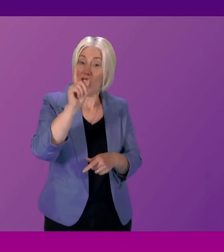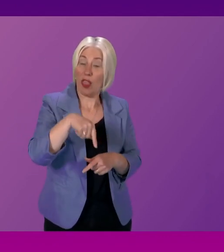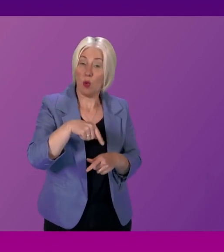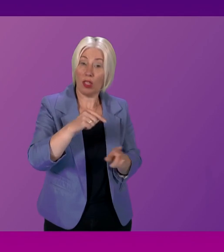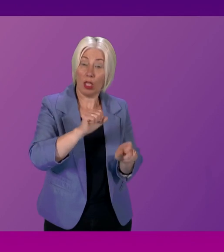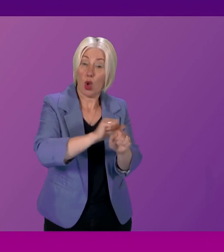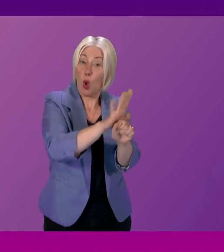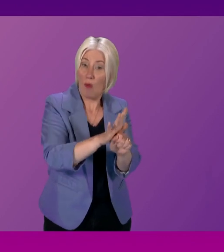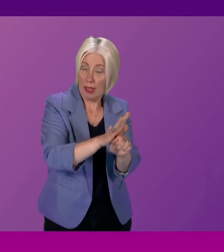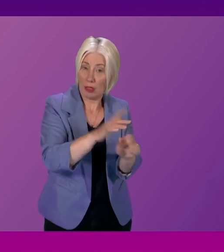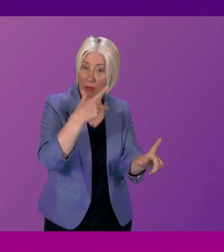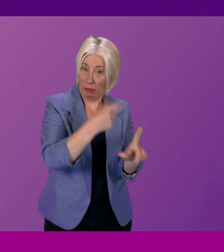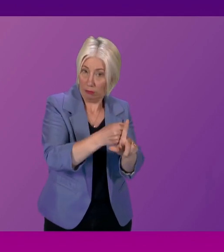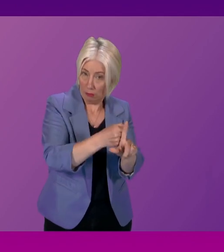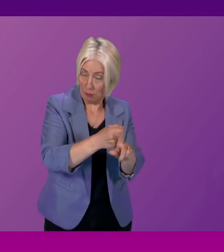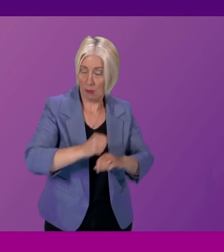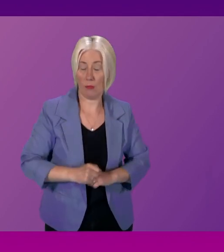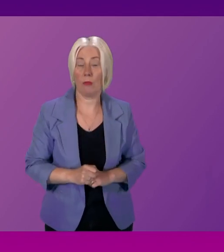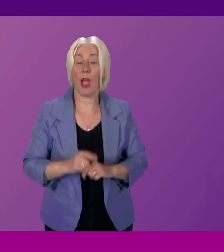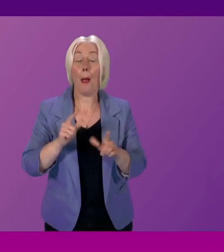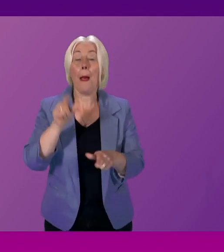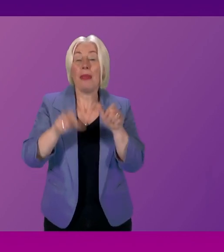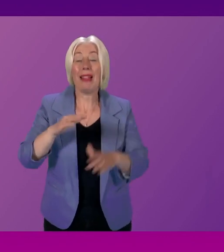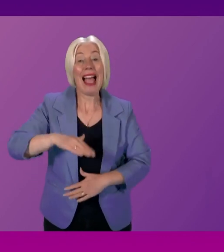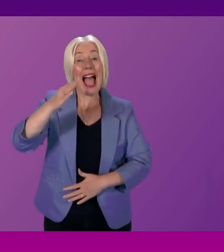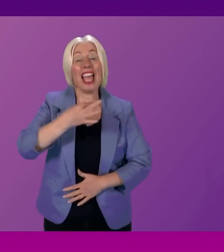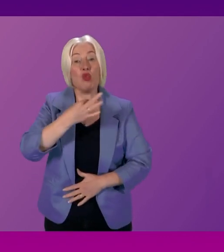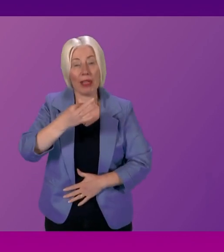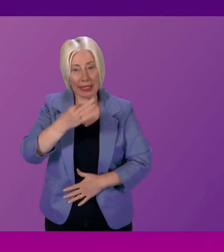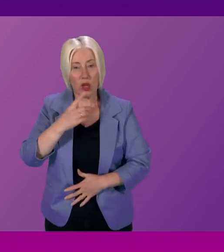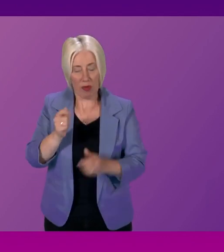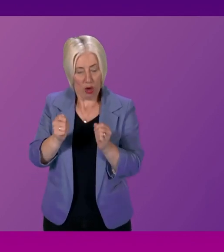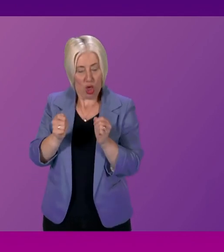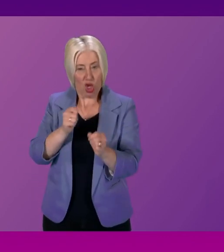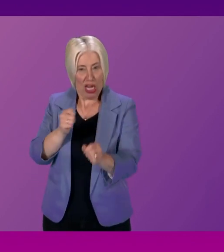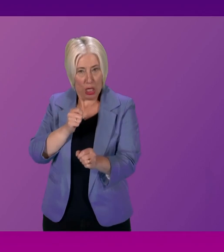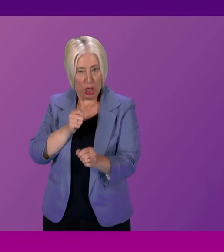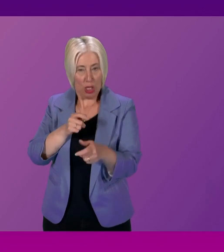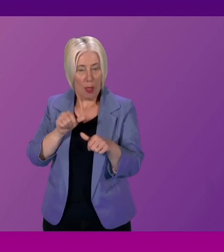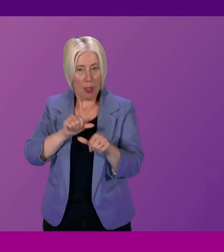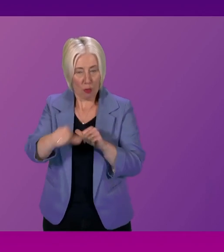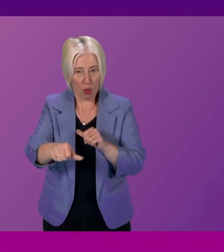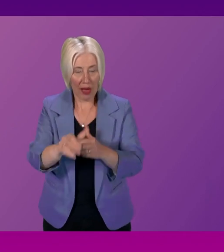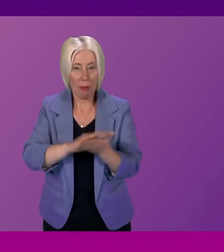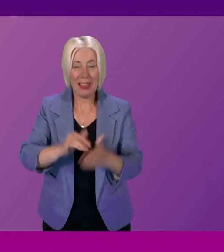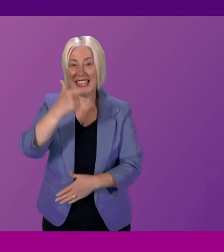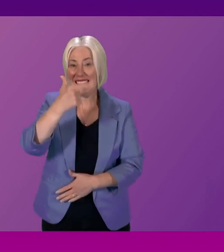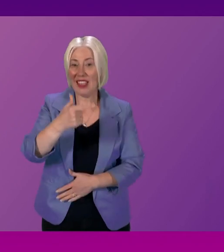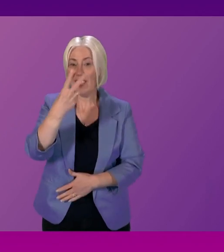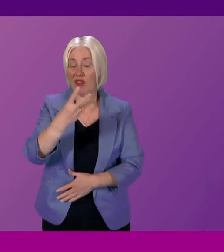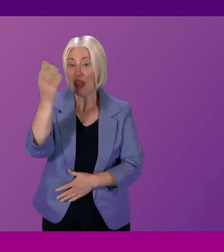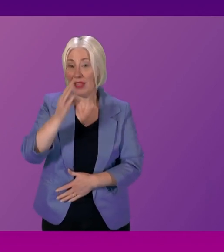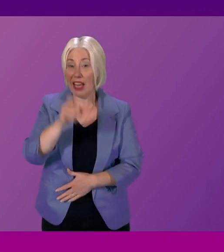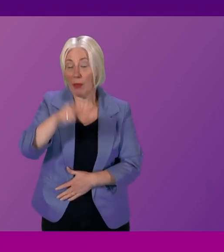vaccines. For those at our highest risk, our re-phasing of the programme has resulted in 73% of care home residents